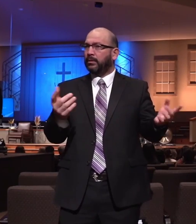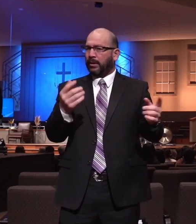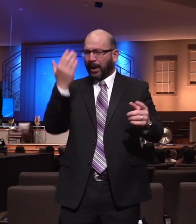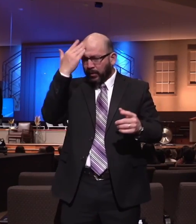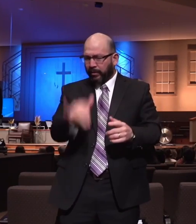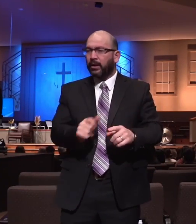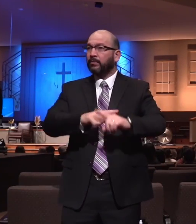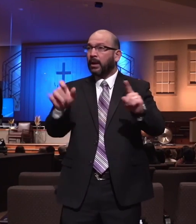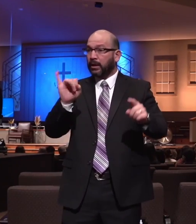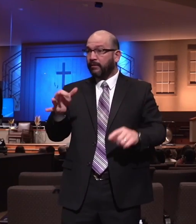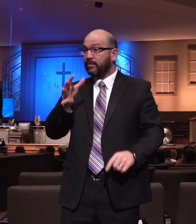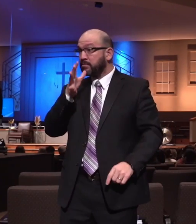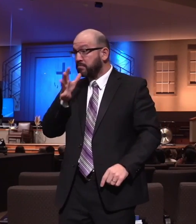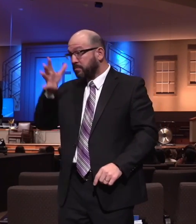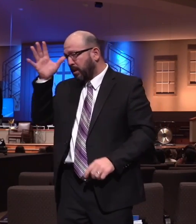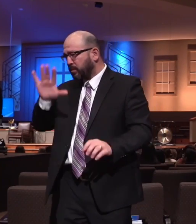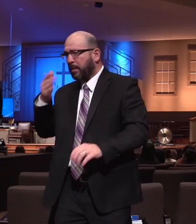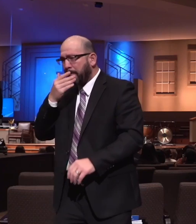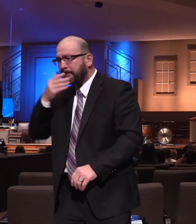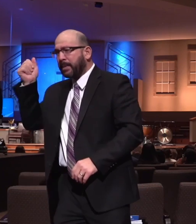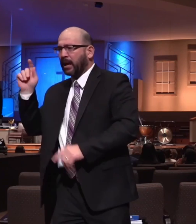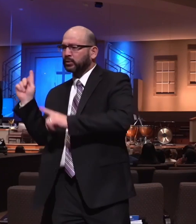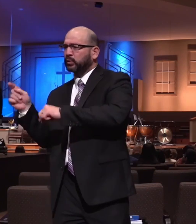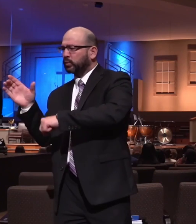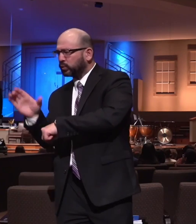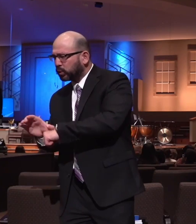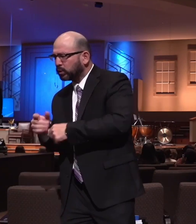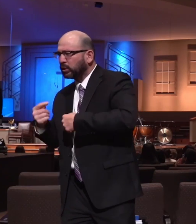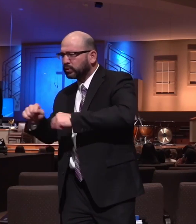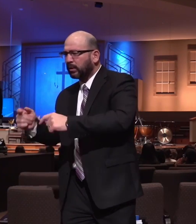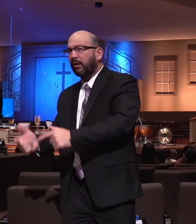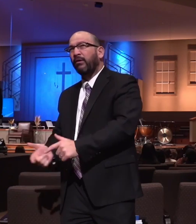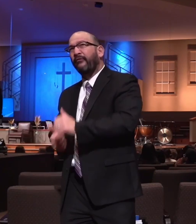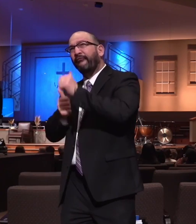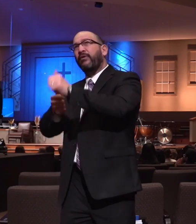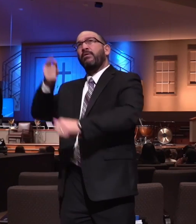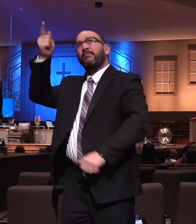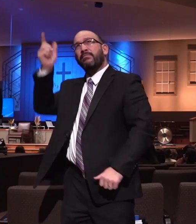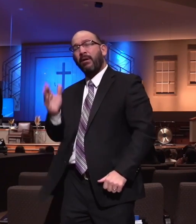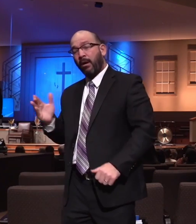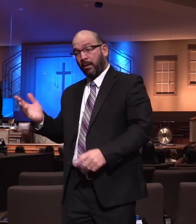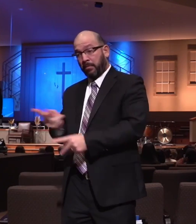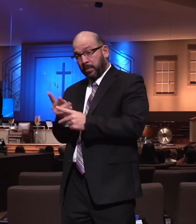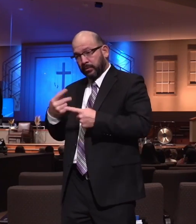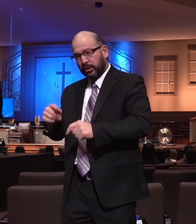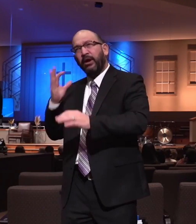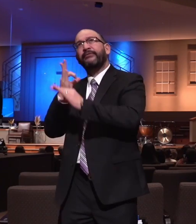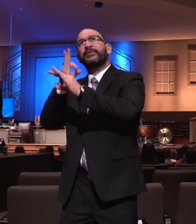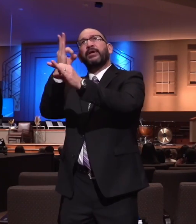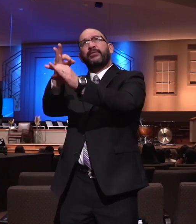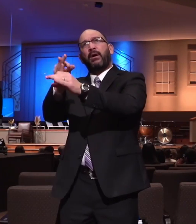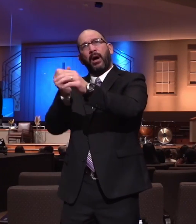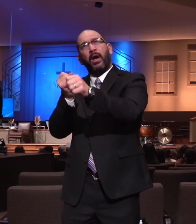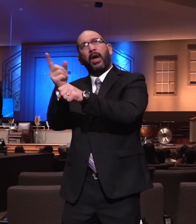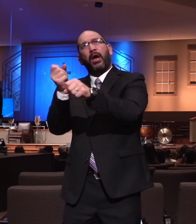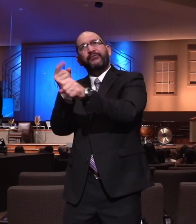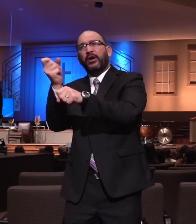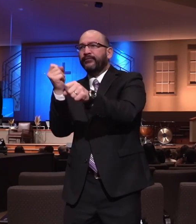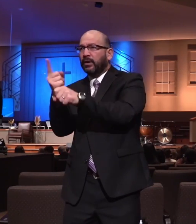you have a mom and dad doing their best, and they're in church, and they're trying to live for the Lord, or you have a pastor that's being faithful year in and year out, and marrying and